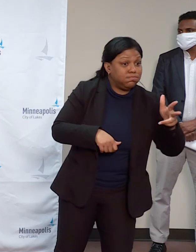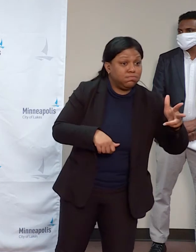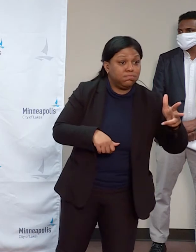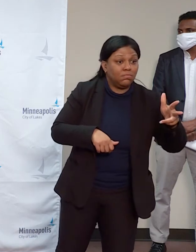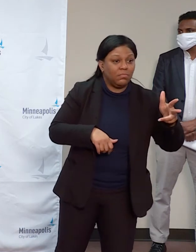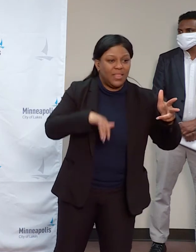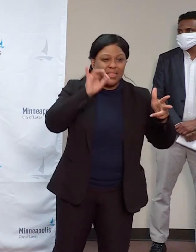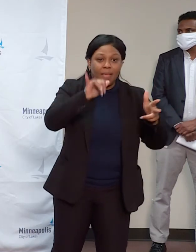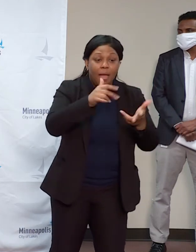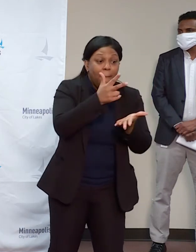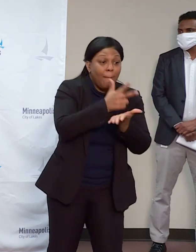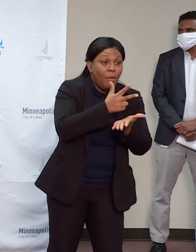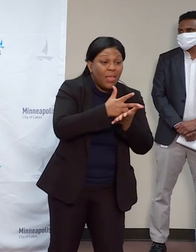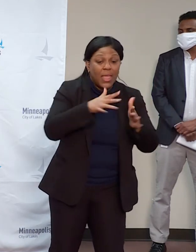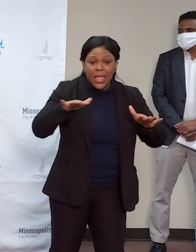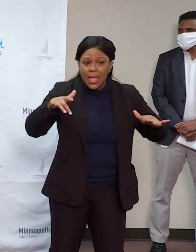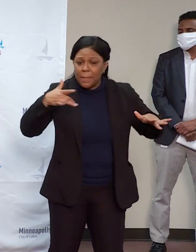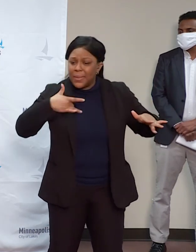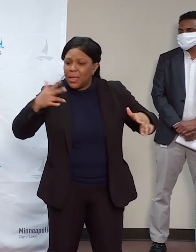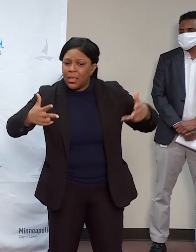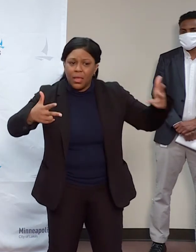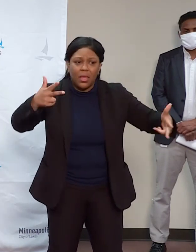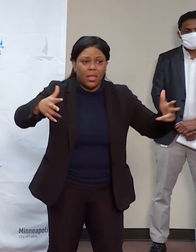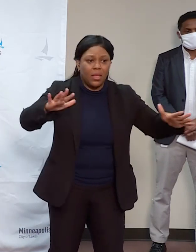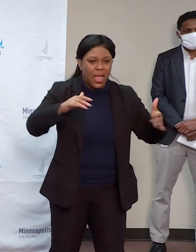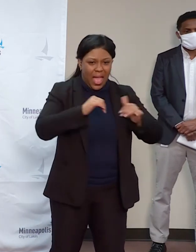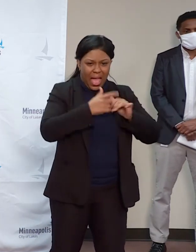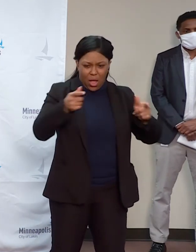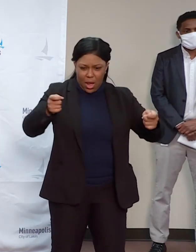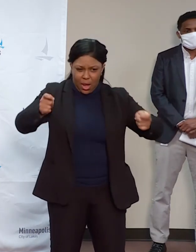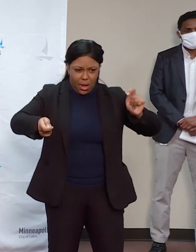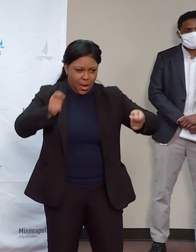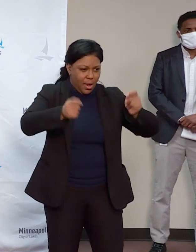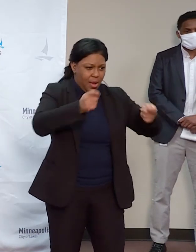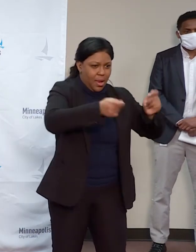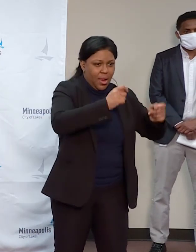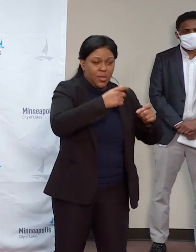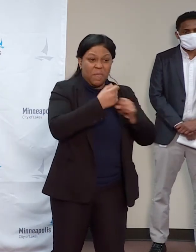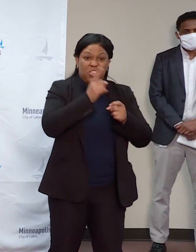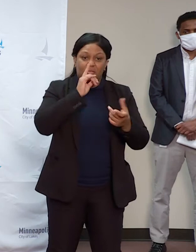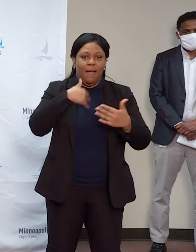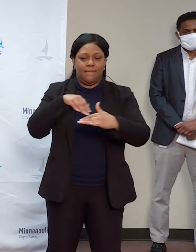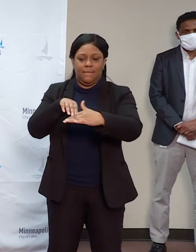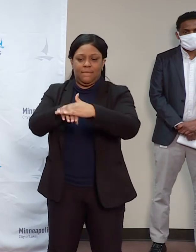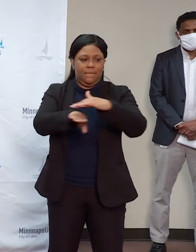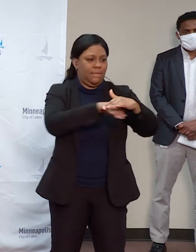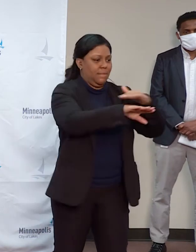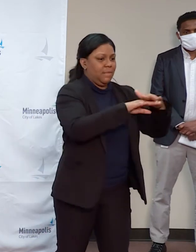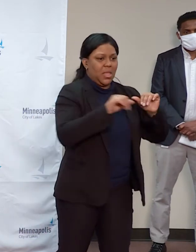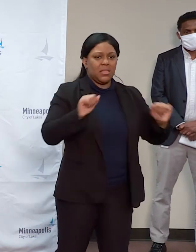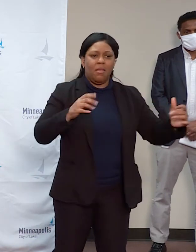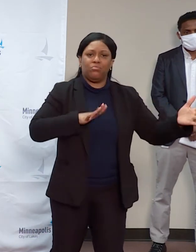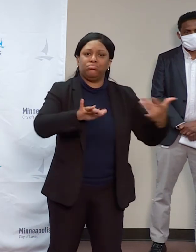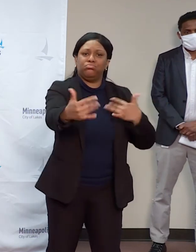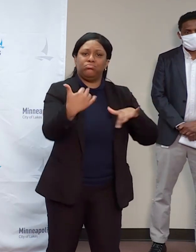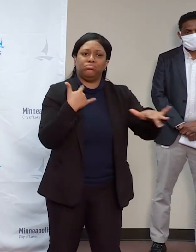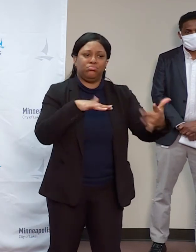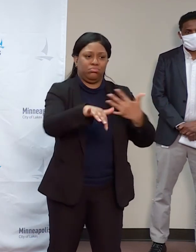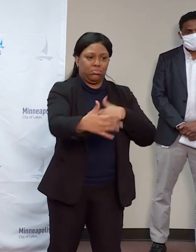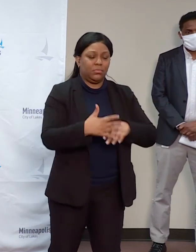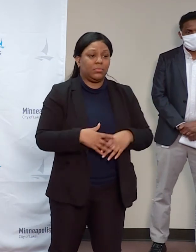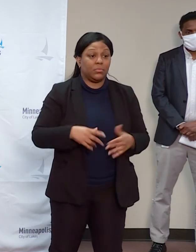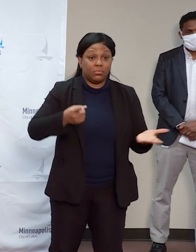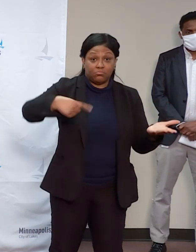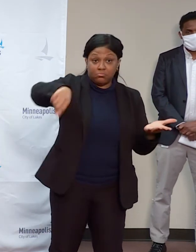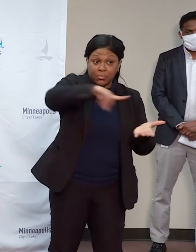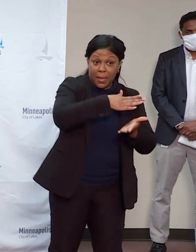this is possible because of just general lower traffic volumes in downtown. Visitors to the area can expect consolidated